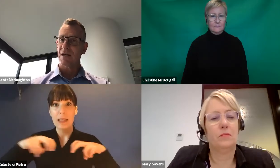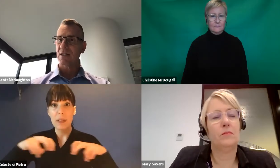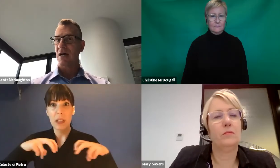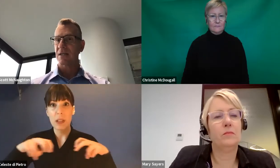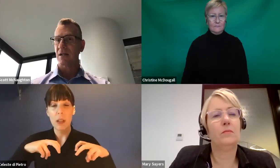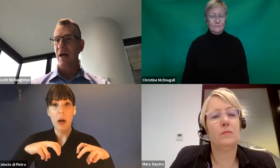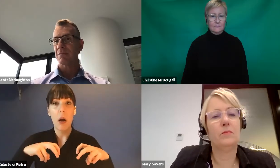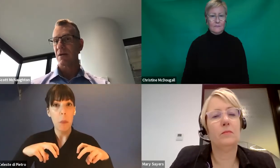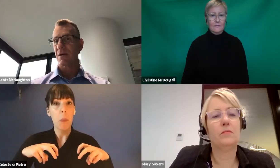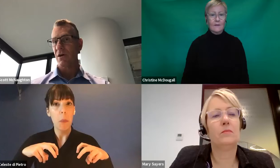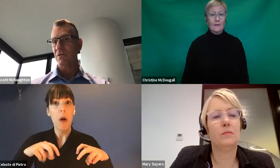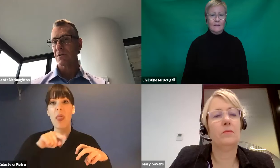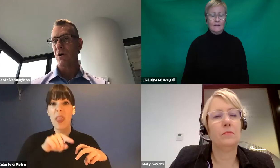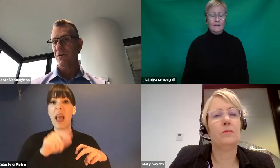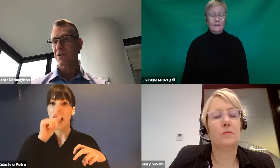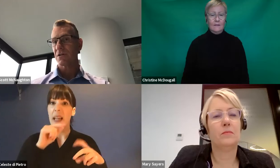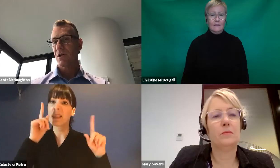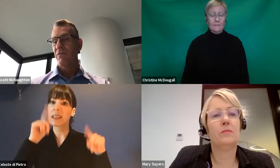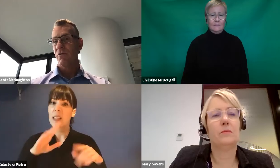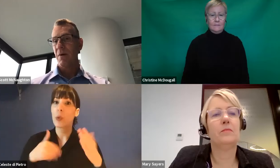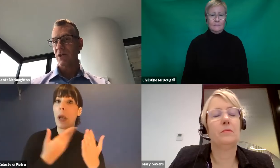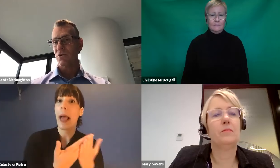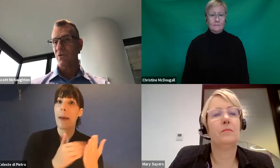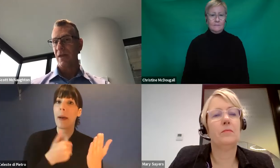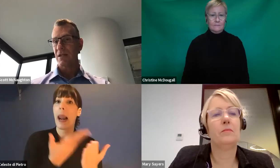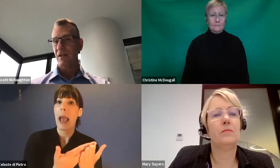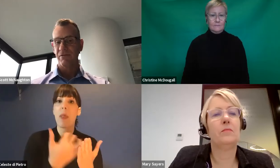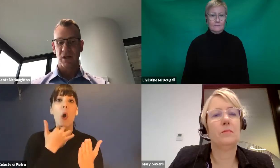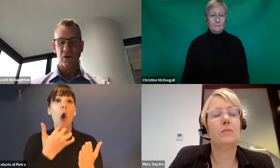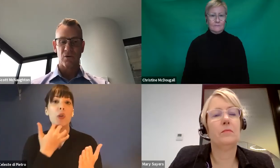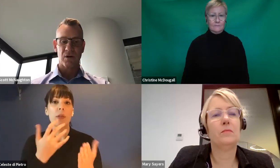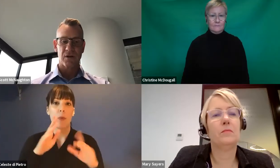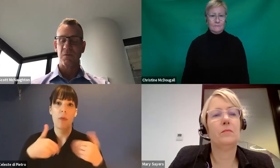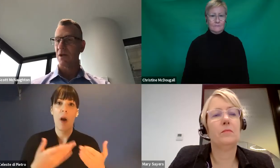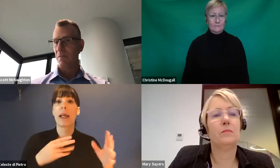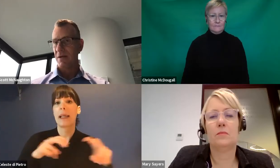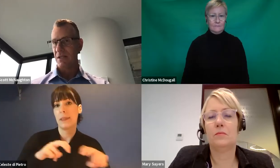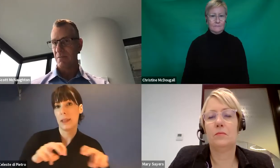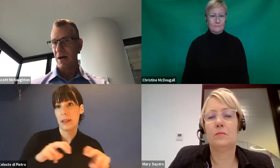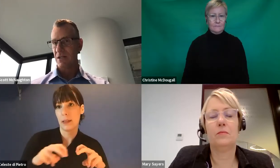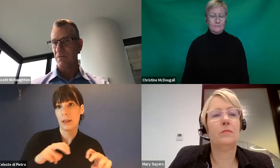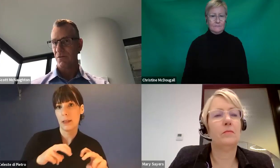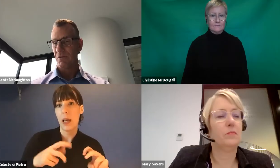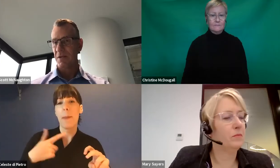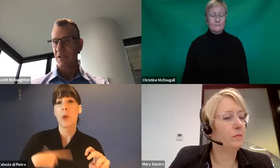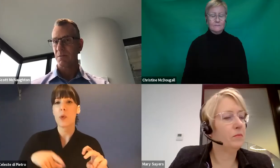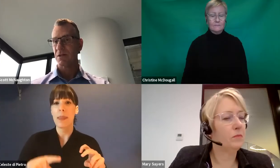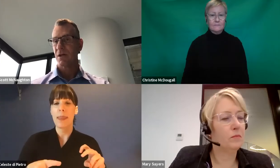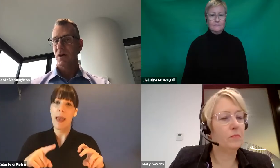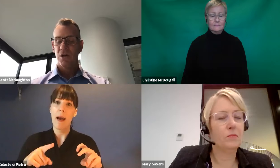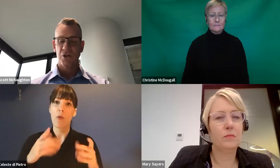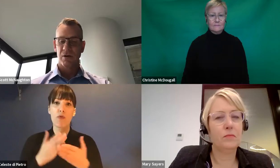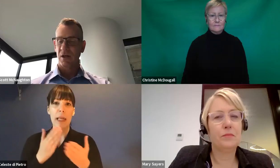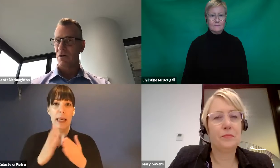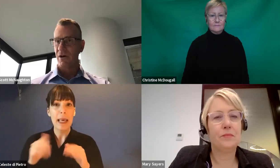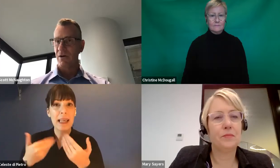provider can start to claim some of those costs. We're making sure that they're delivering good community participation for the participants